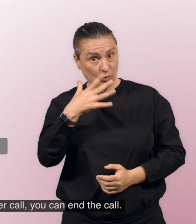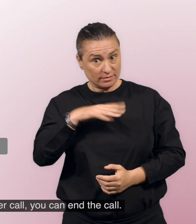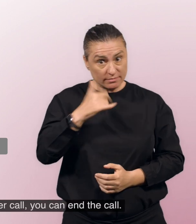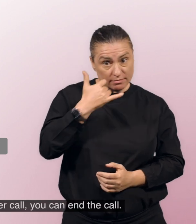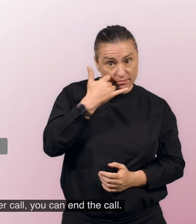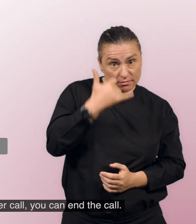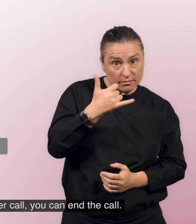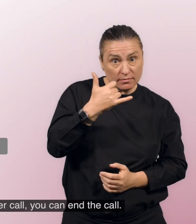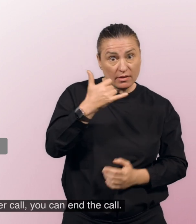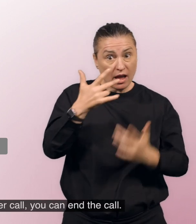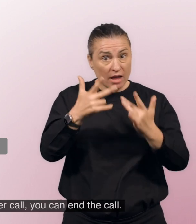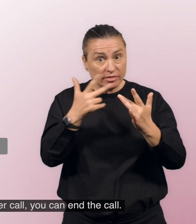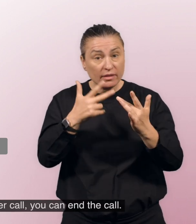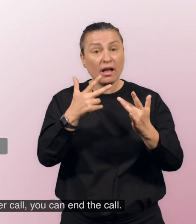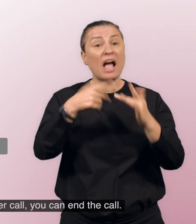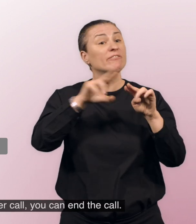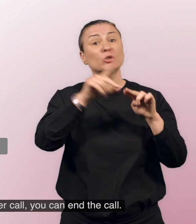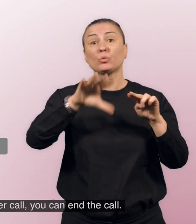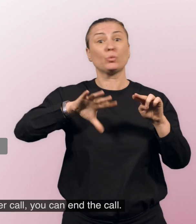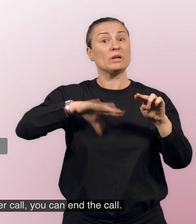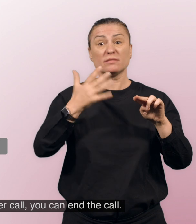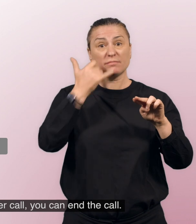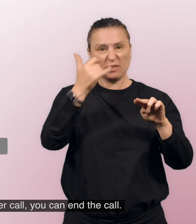If you don't want to make another call, you can end the call.